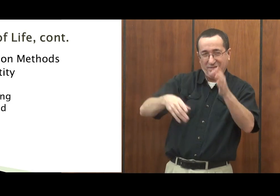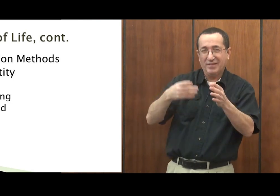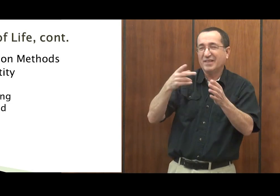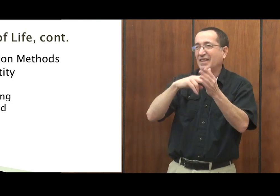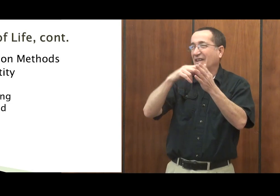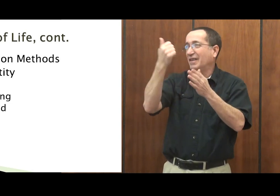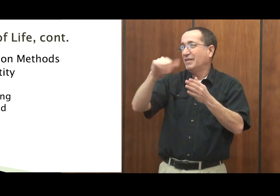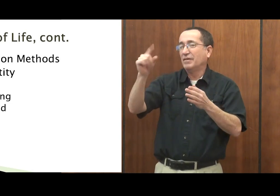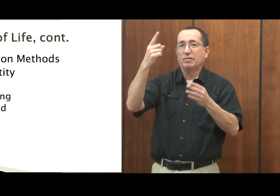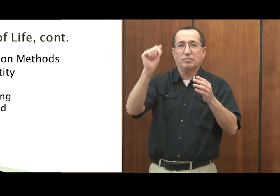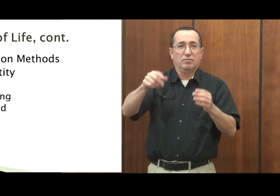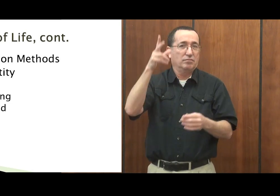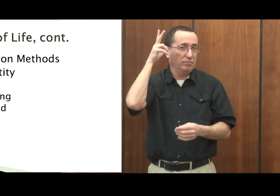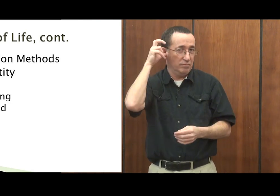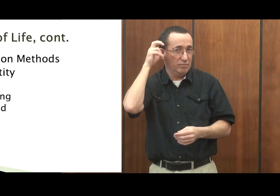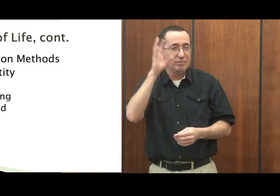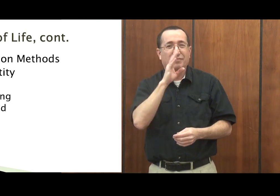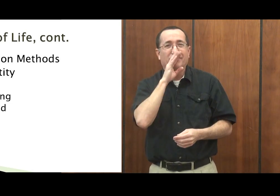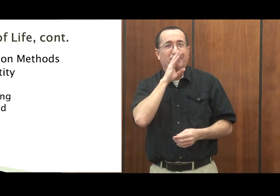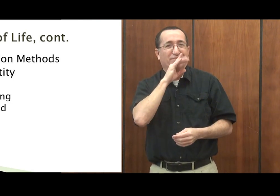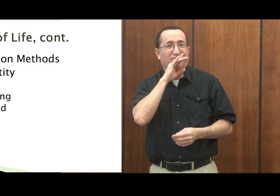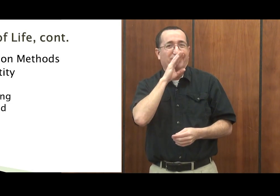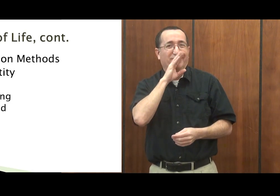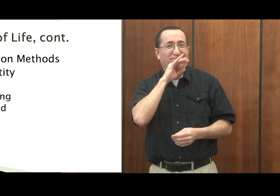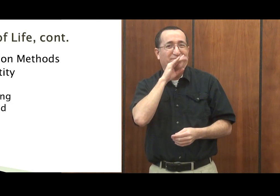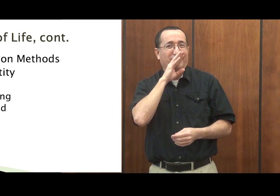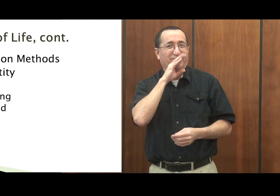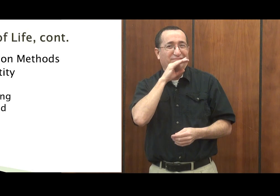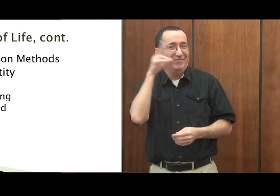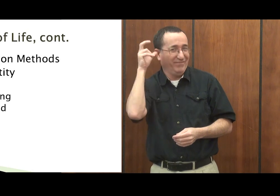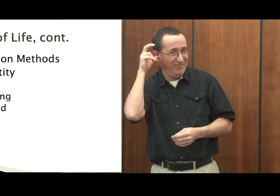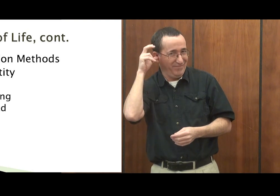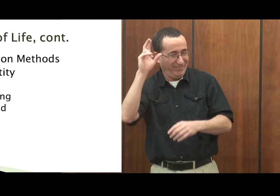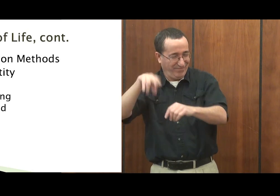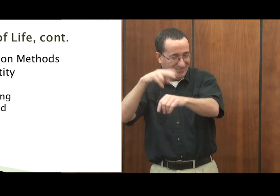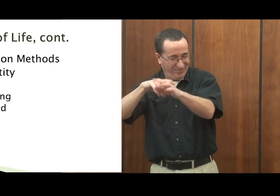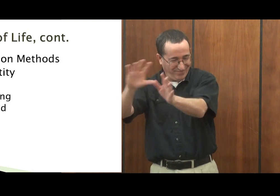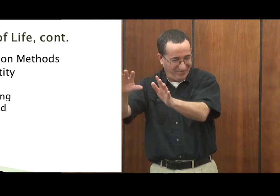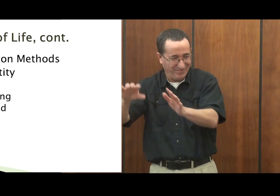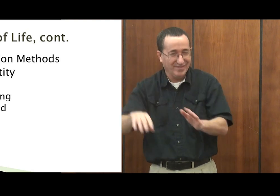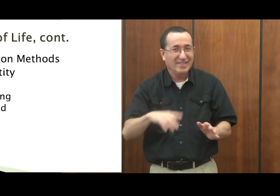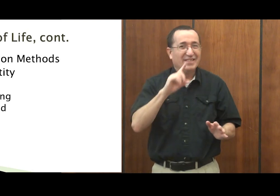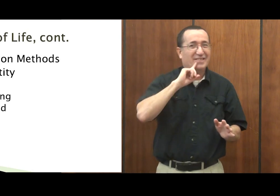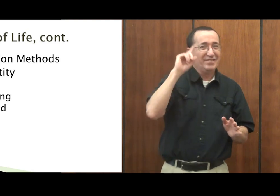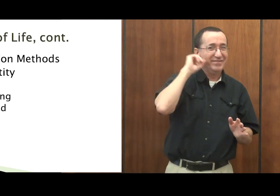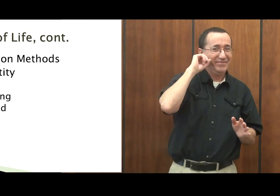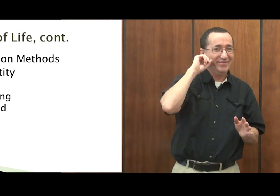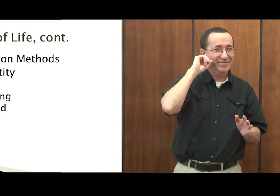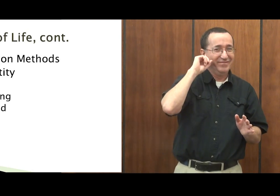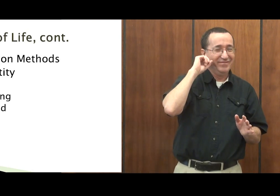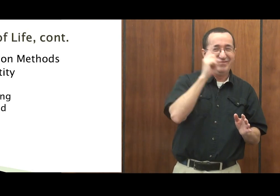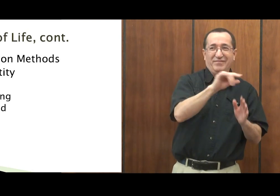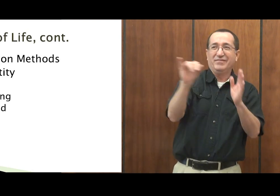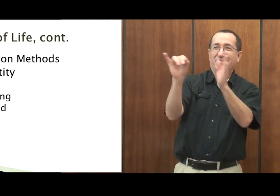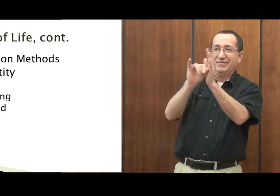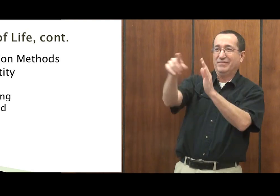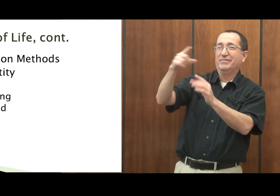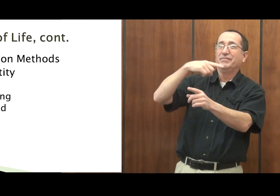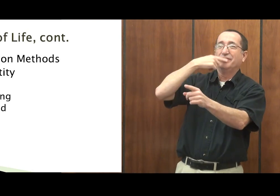We use this often. That means they're able to hear and speak. We call those hearing people. And then for deaf and hard of hearing